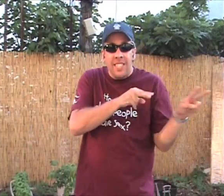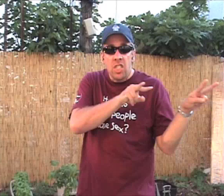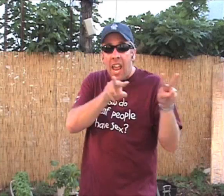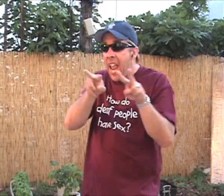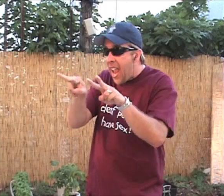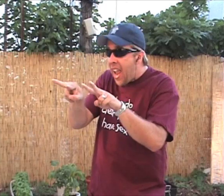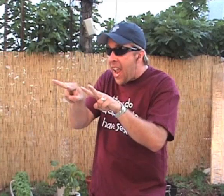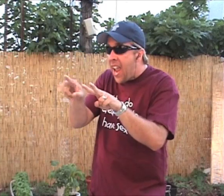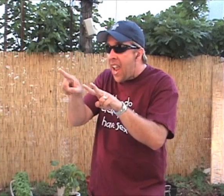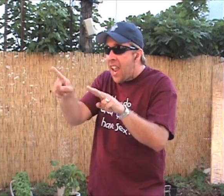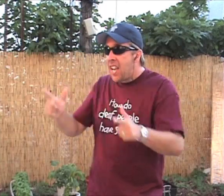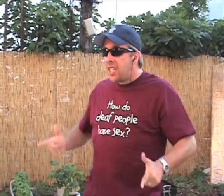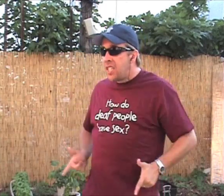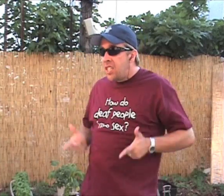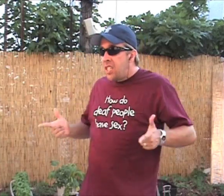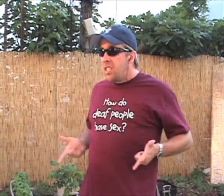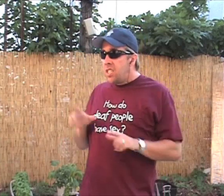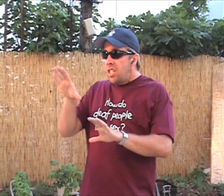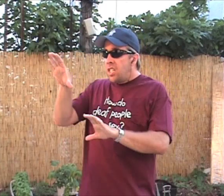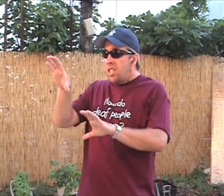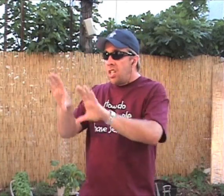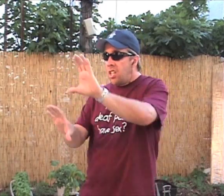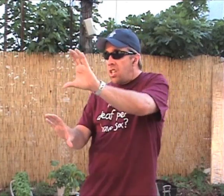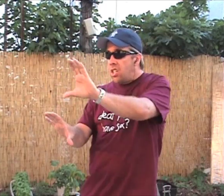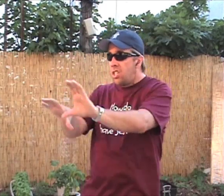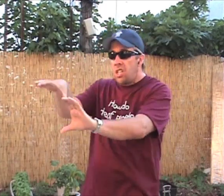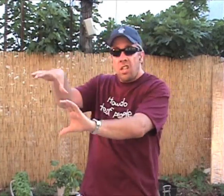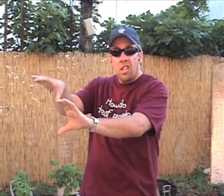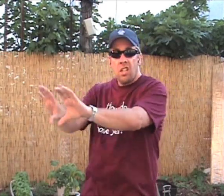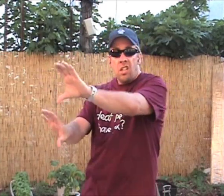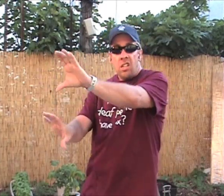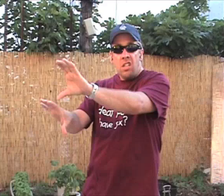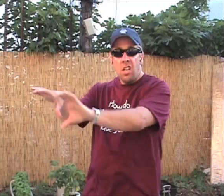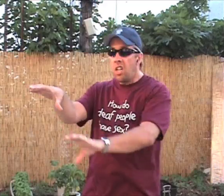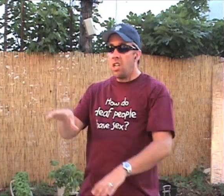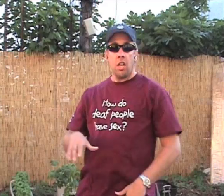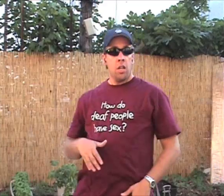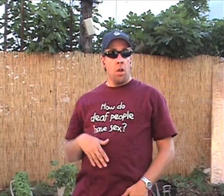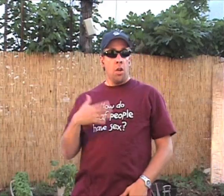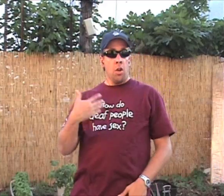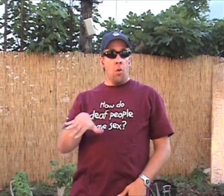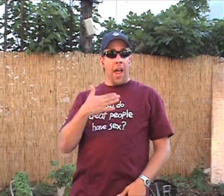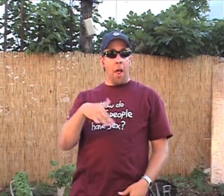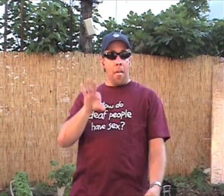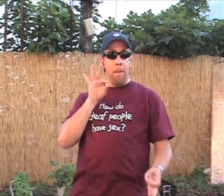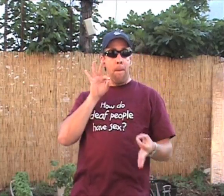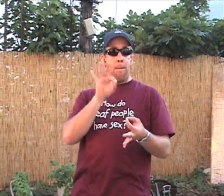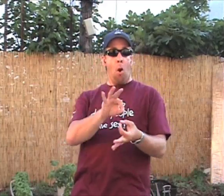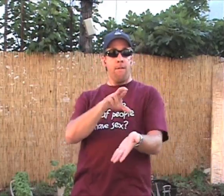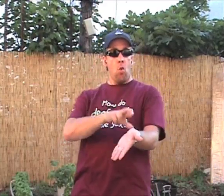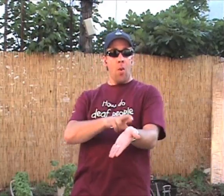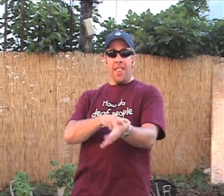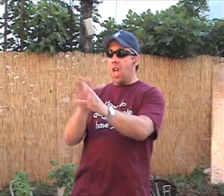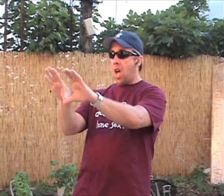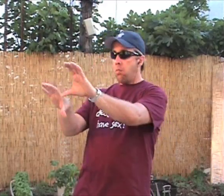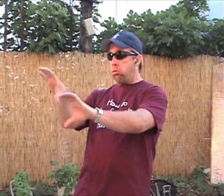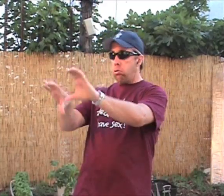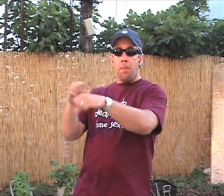stare at that honky-tonk Ba-donk-a-donk Keeping perfect rhythm, make you wanna